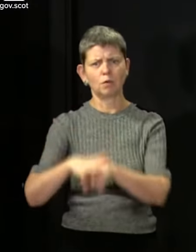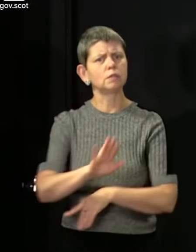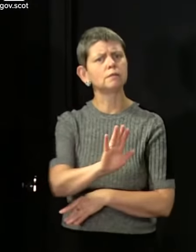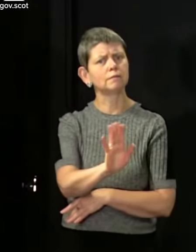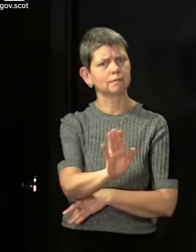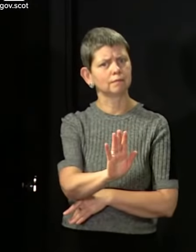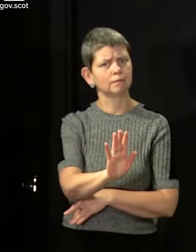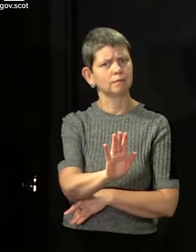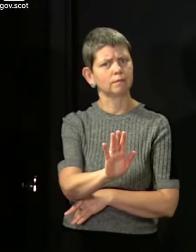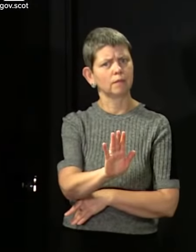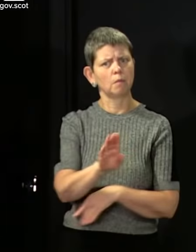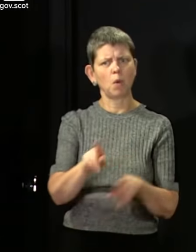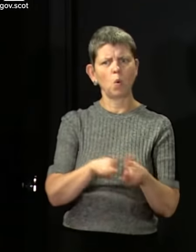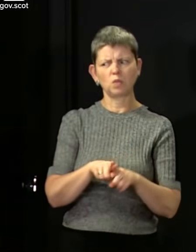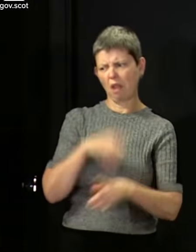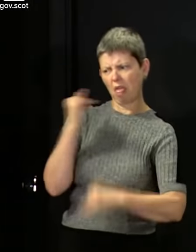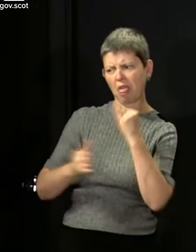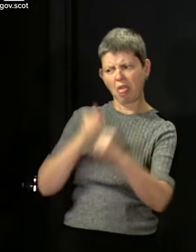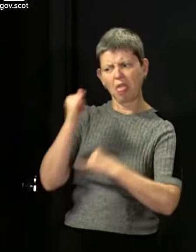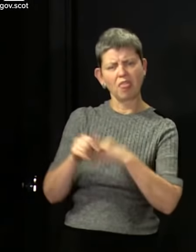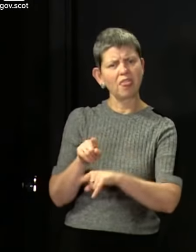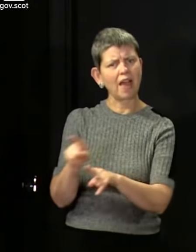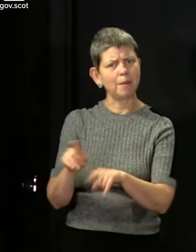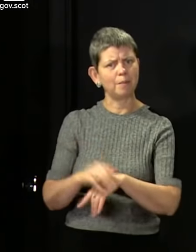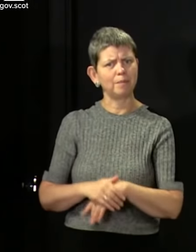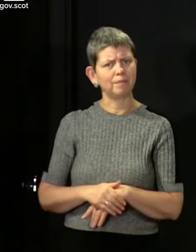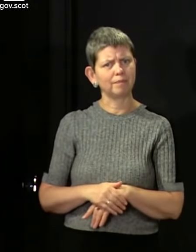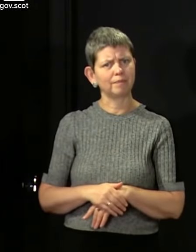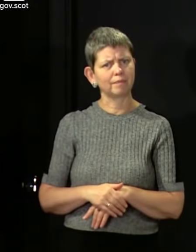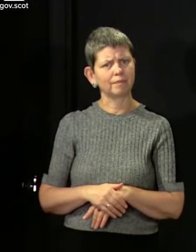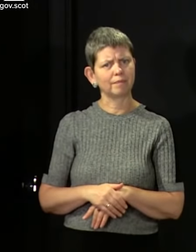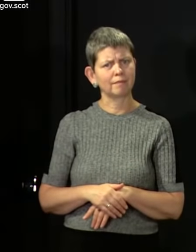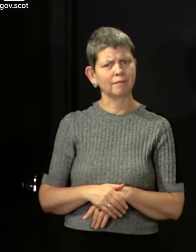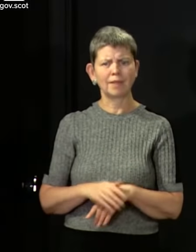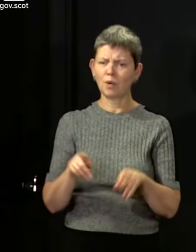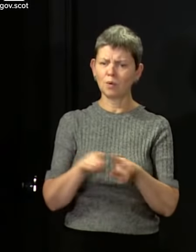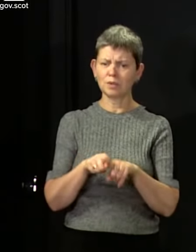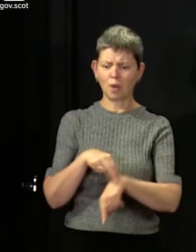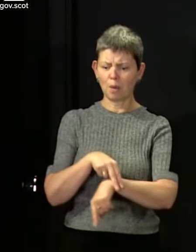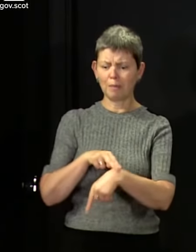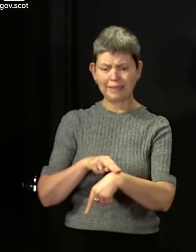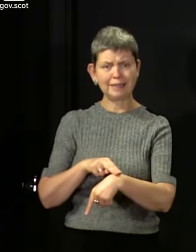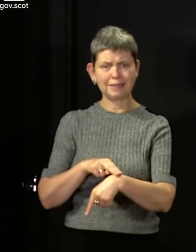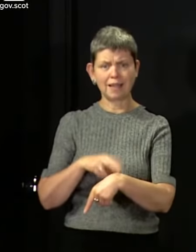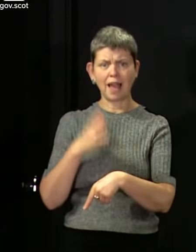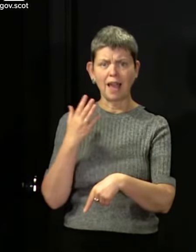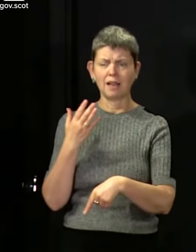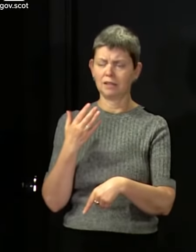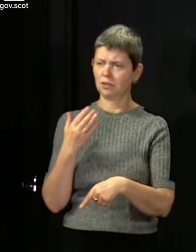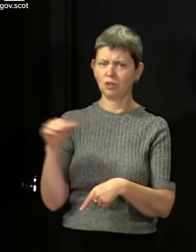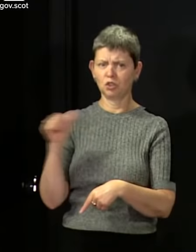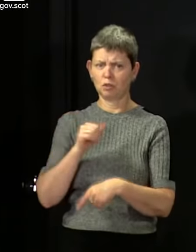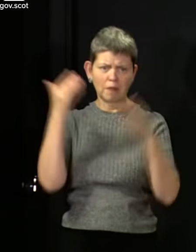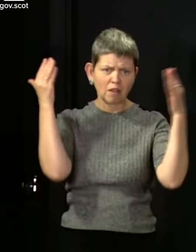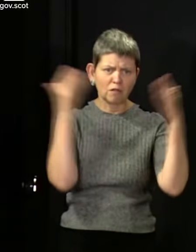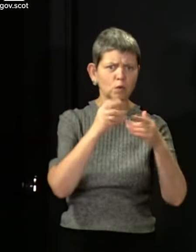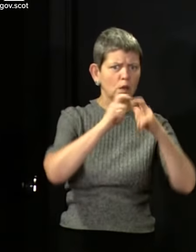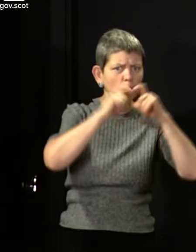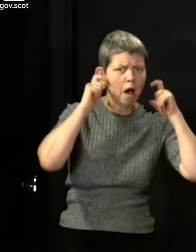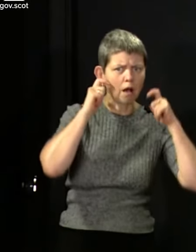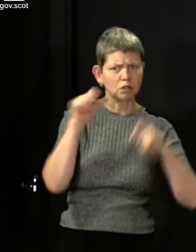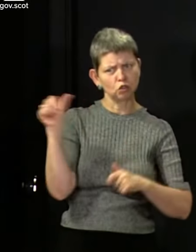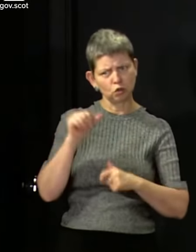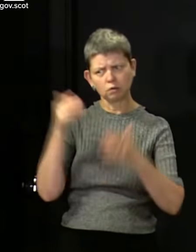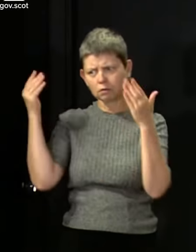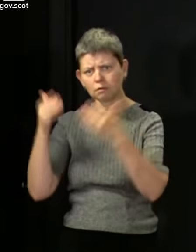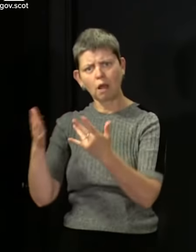but don't make them feel uncomfortable about it. And don't even put the police into the position of having to enforce it. They've got better things to do because all of us should be doing this for the right